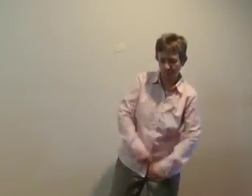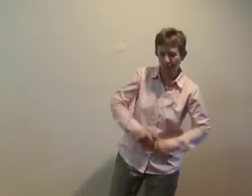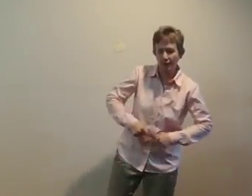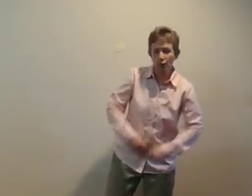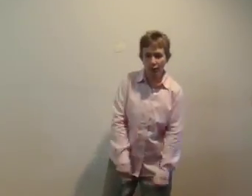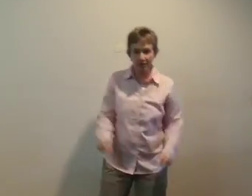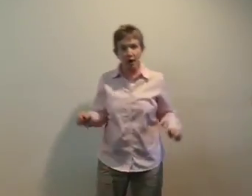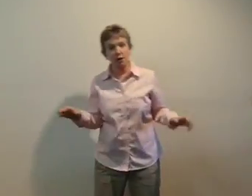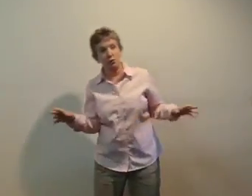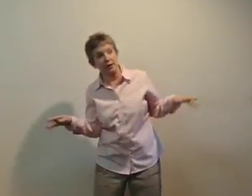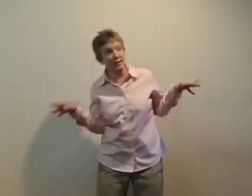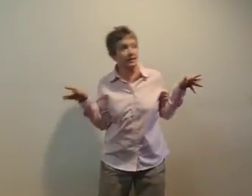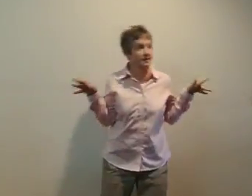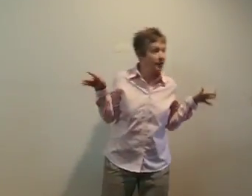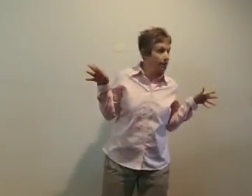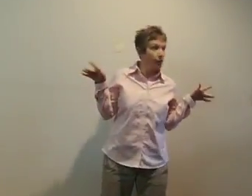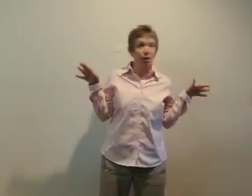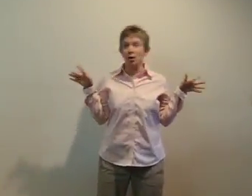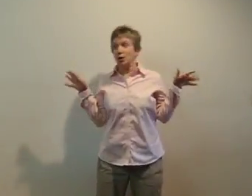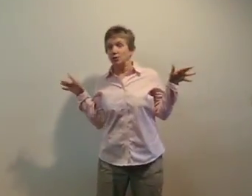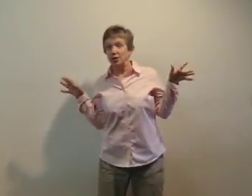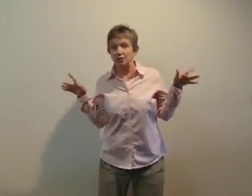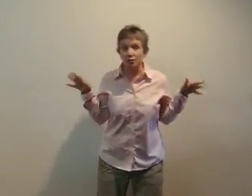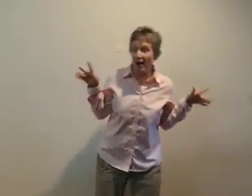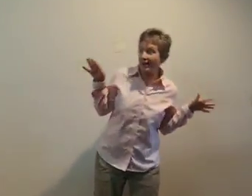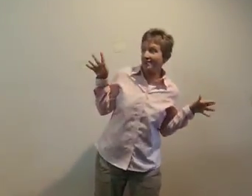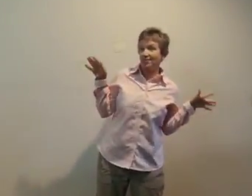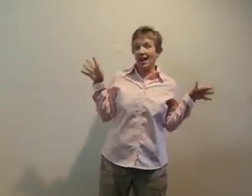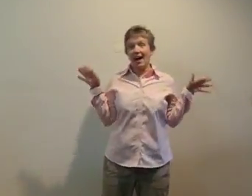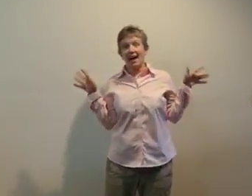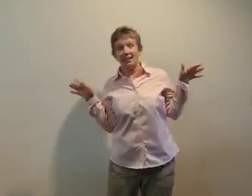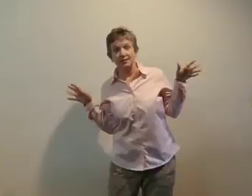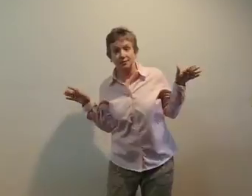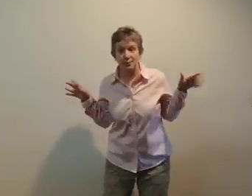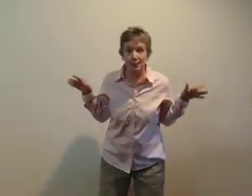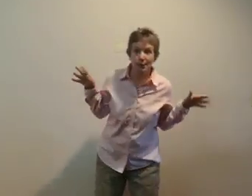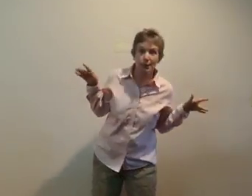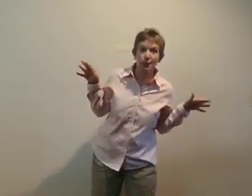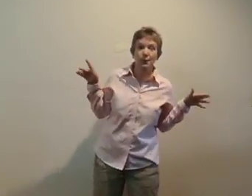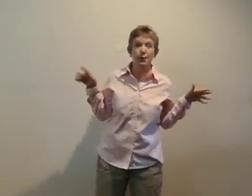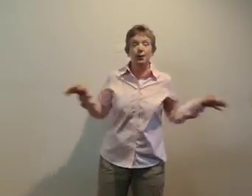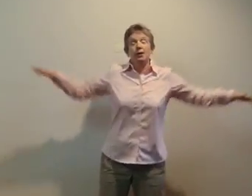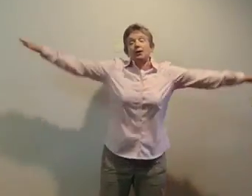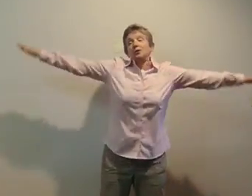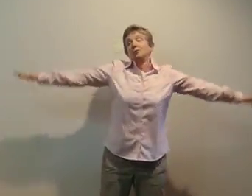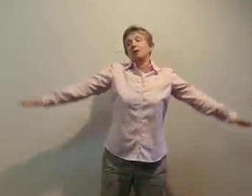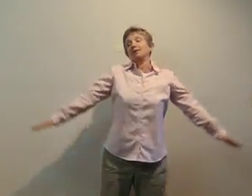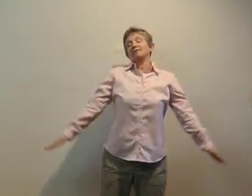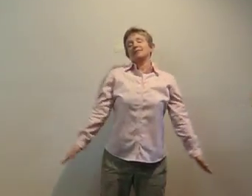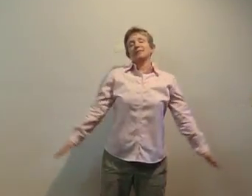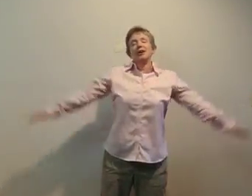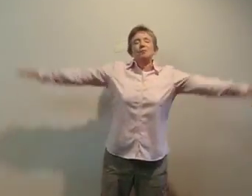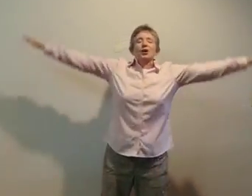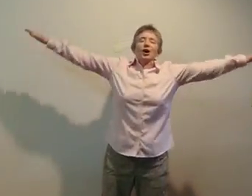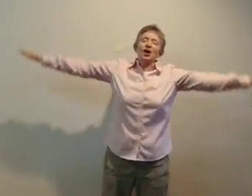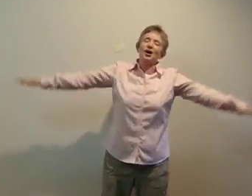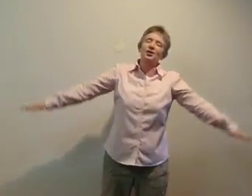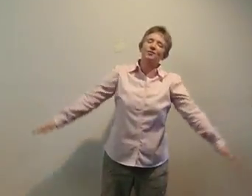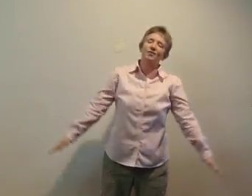We've got crickets and birds and dragonflies, it's true. You might see a butterfly,